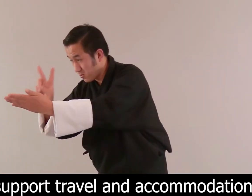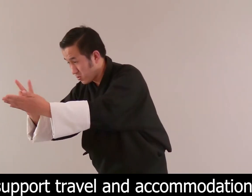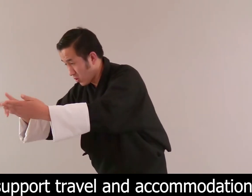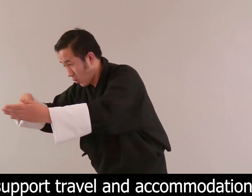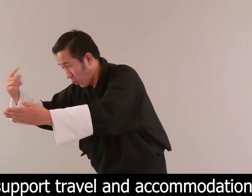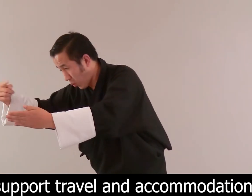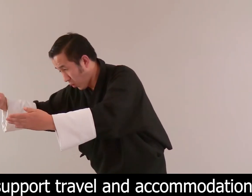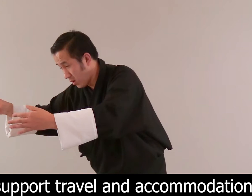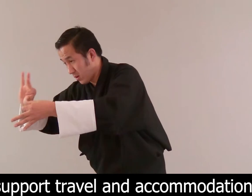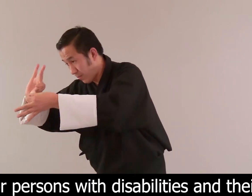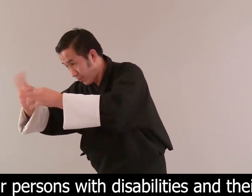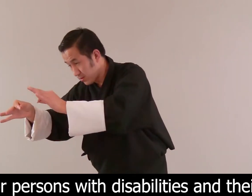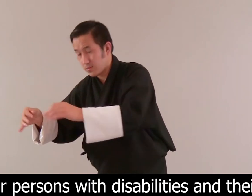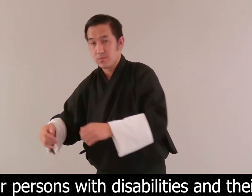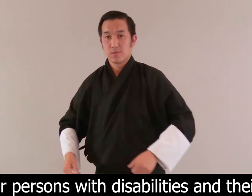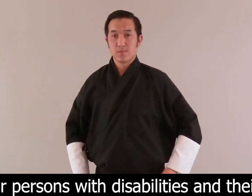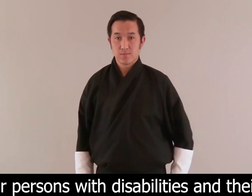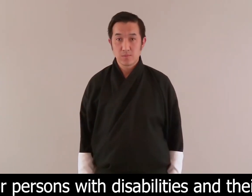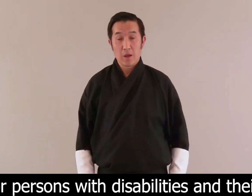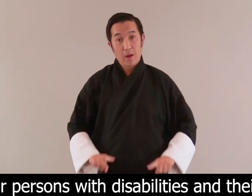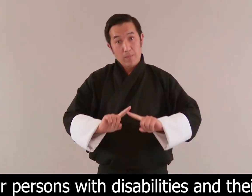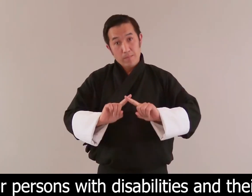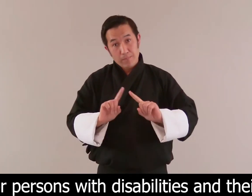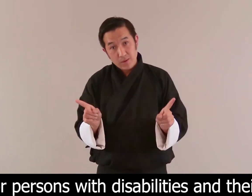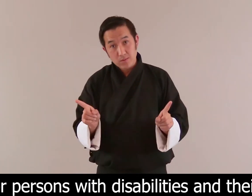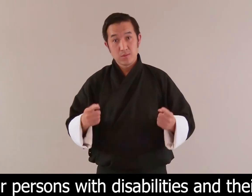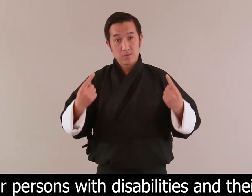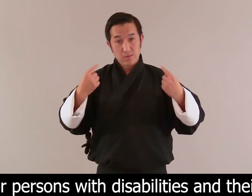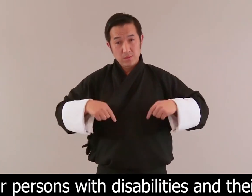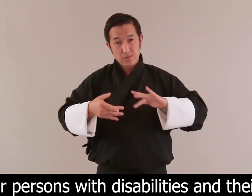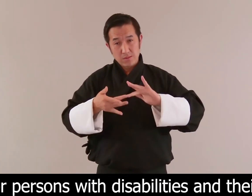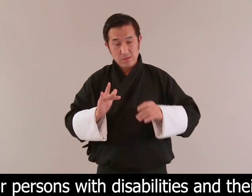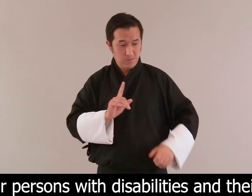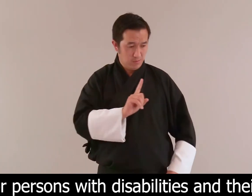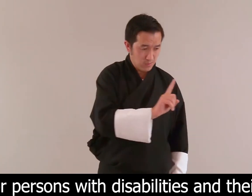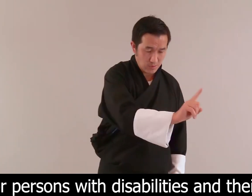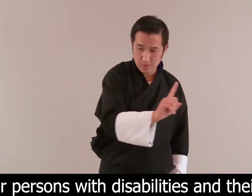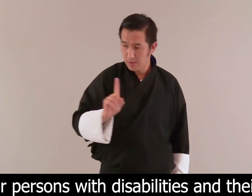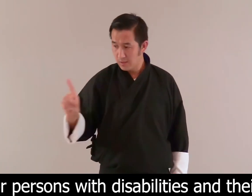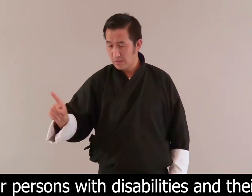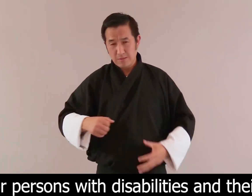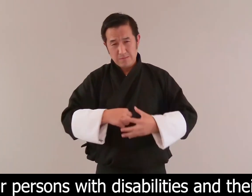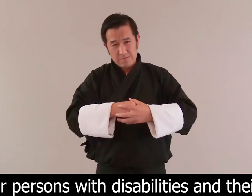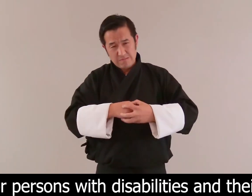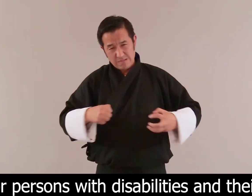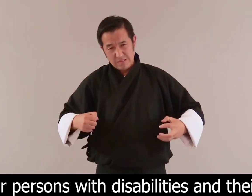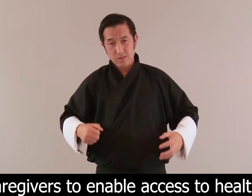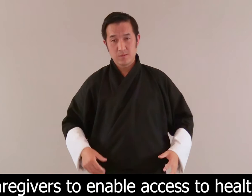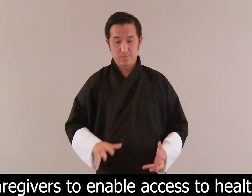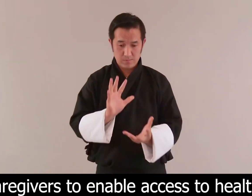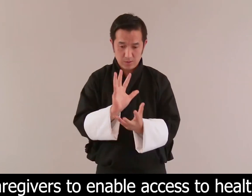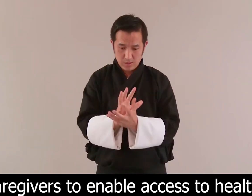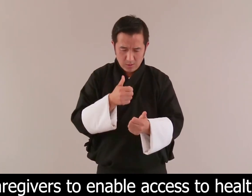persons with disabilities and their caregivers to enable access to health and education services.